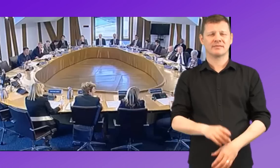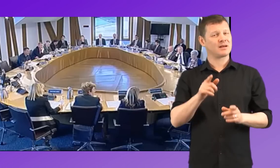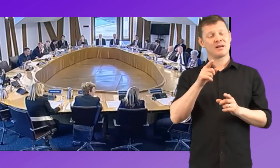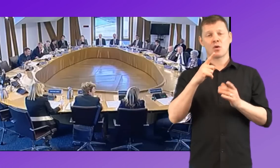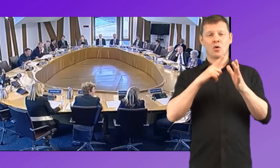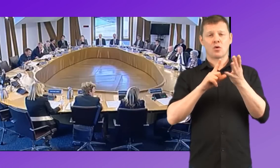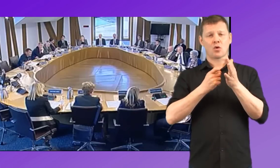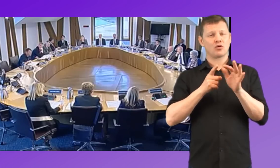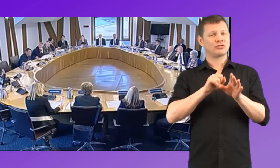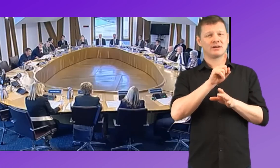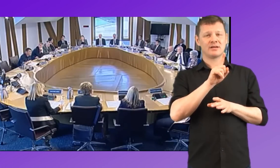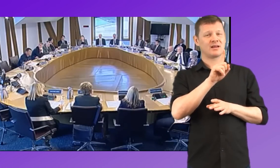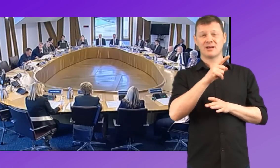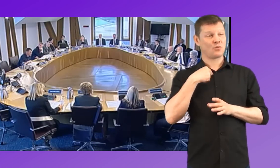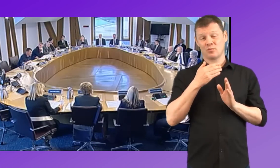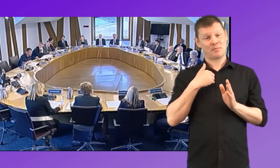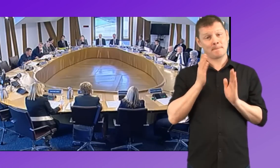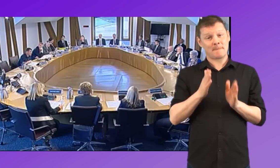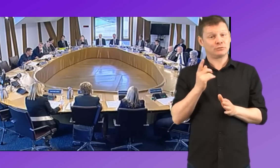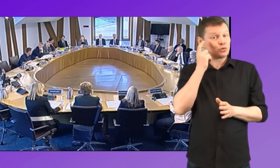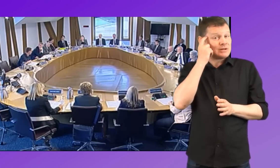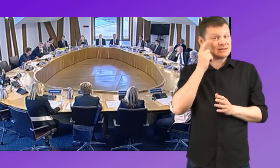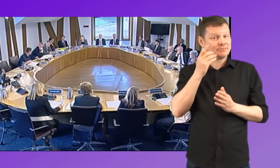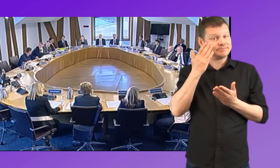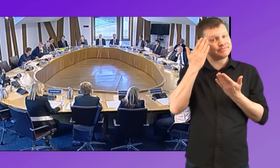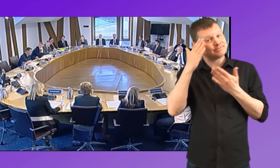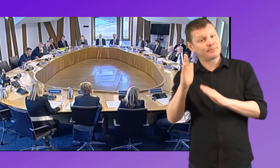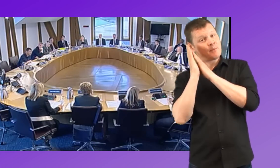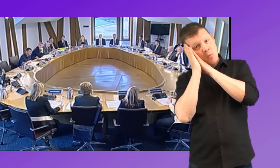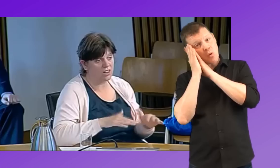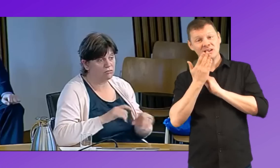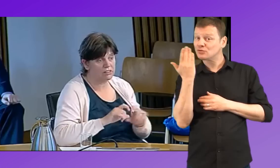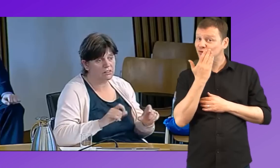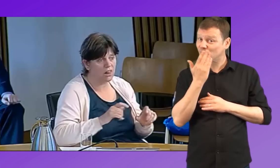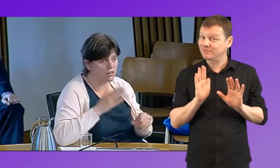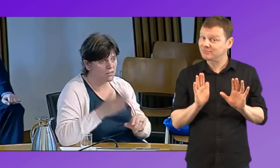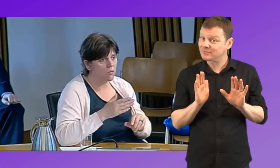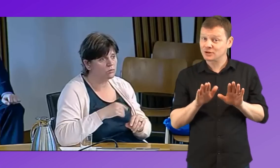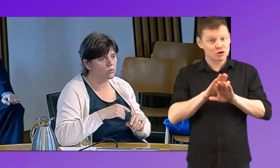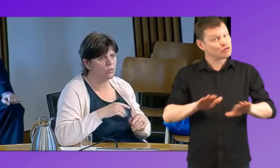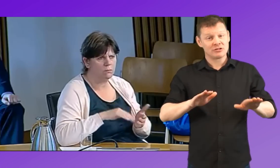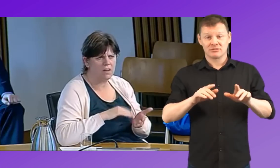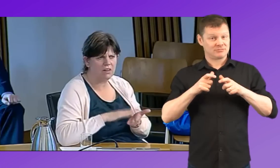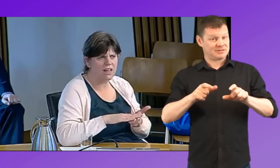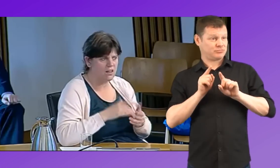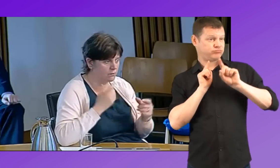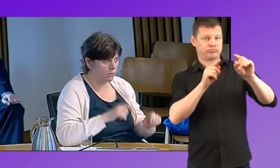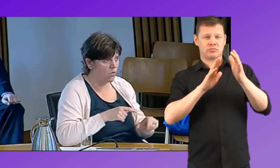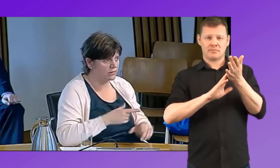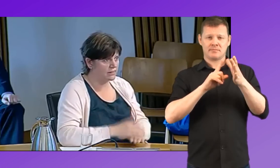And we have to consider as part of that boarding, you know, boarding schools. We do have, you know, children still do go to a